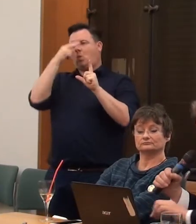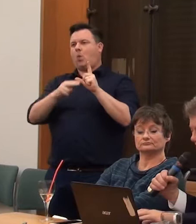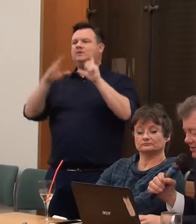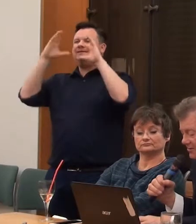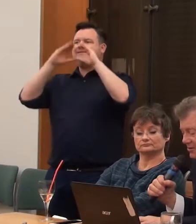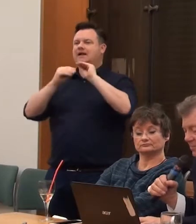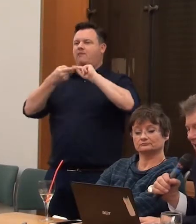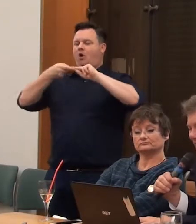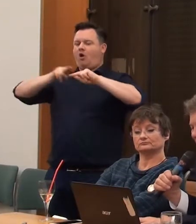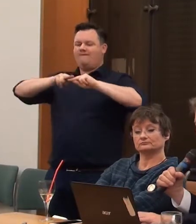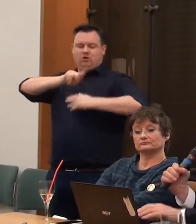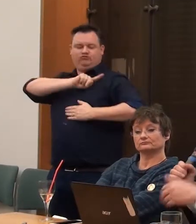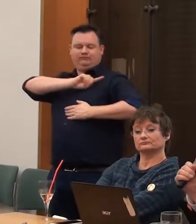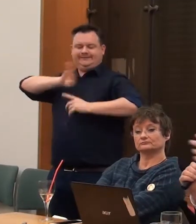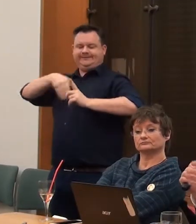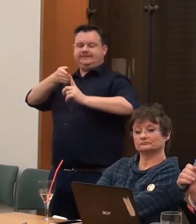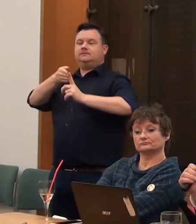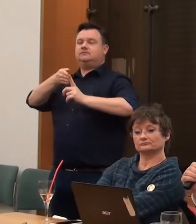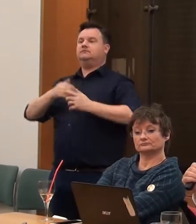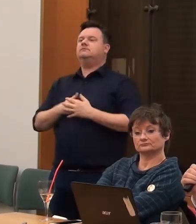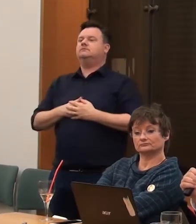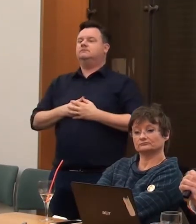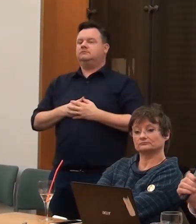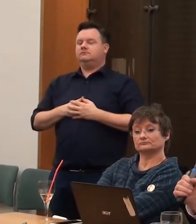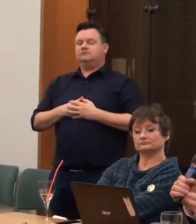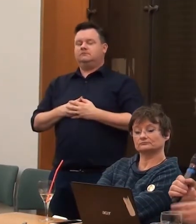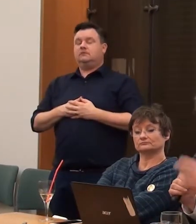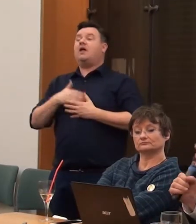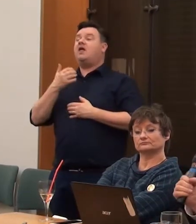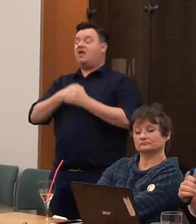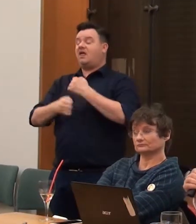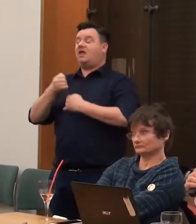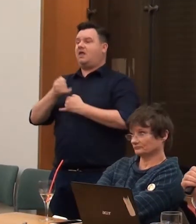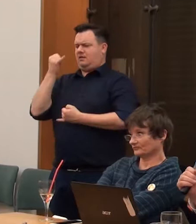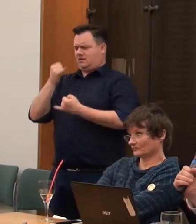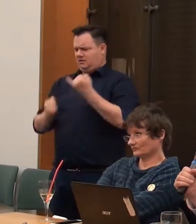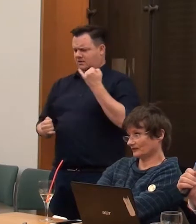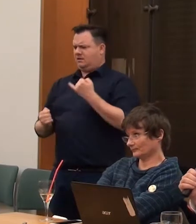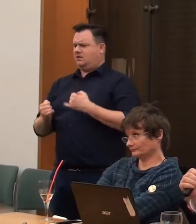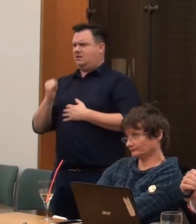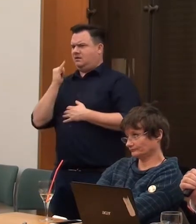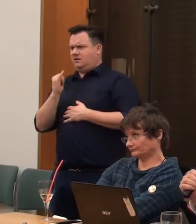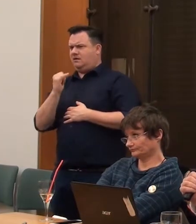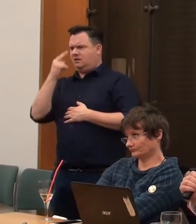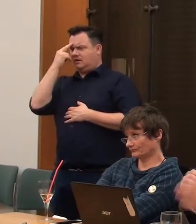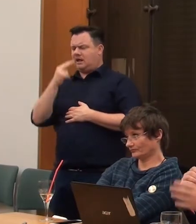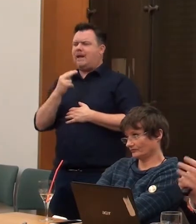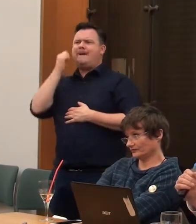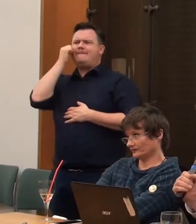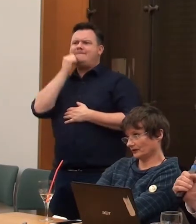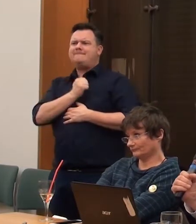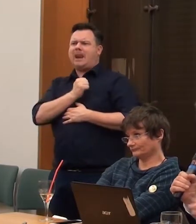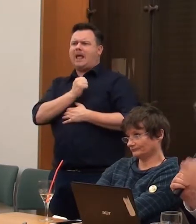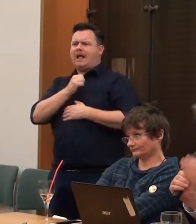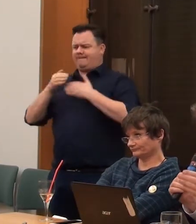one of his cartoons about that. And then he goes into his rather ill-named black period, as if it's a negative thing. Of course, that's the